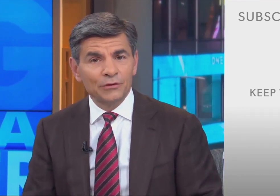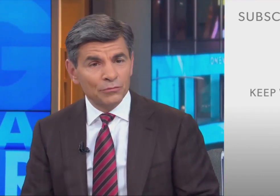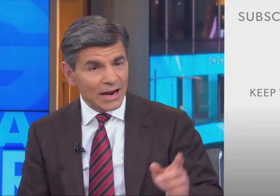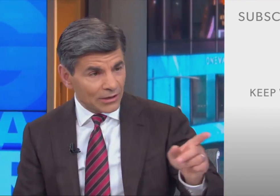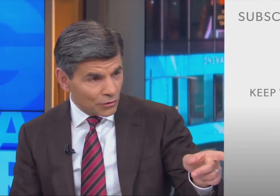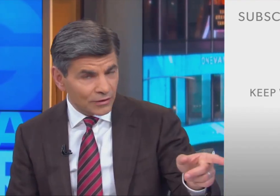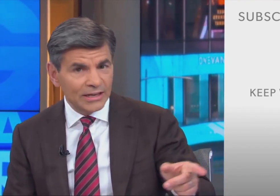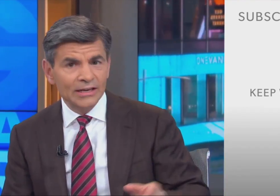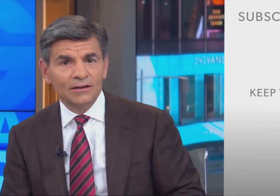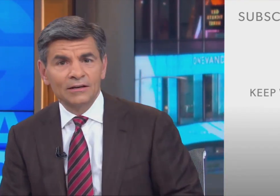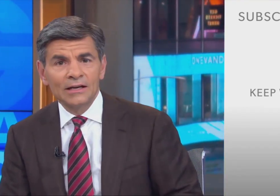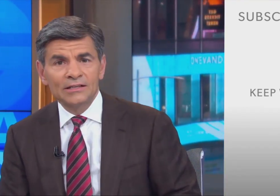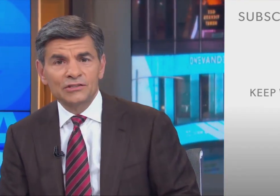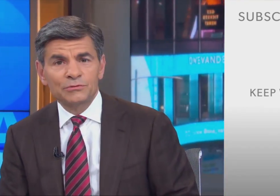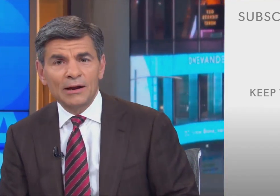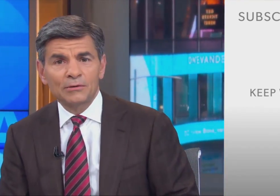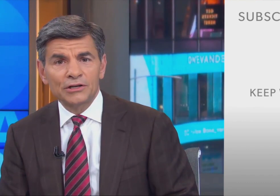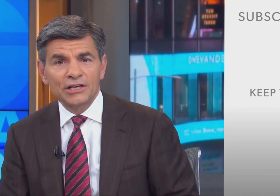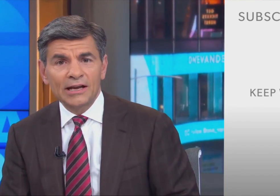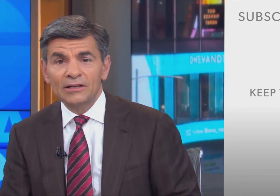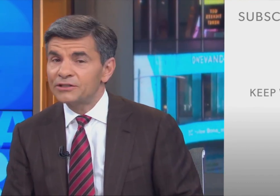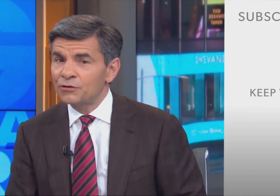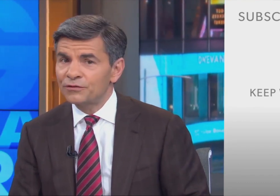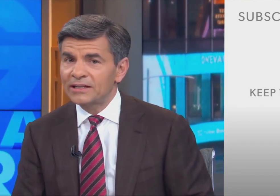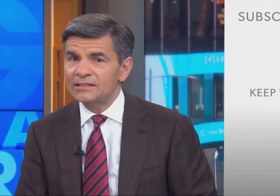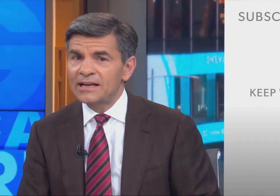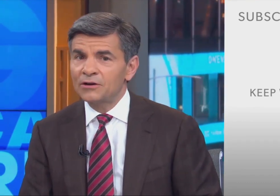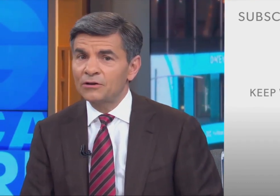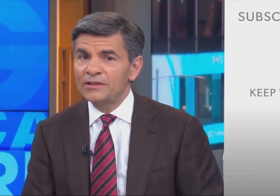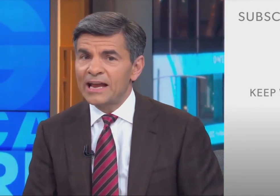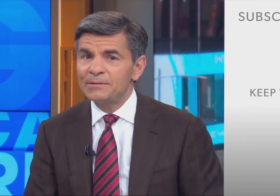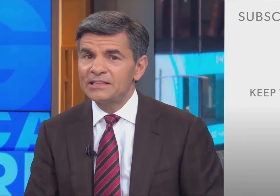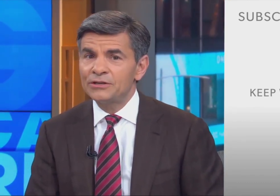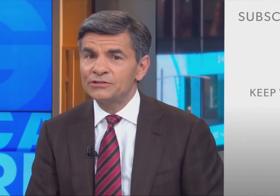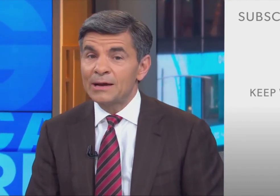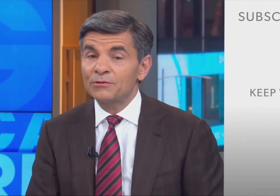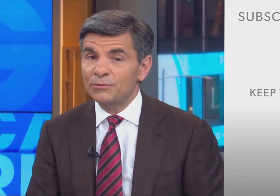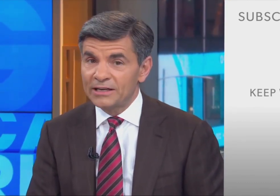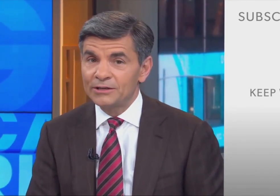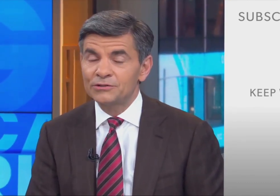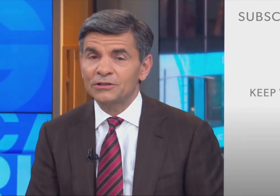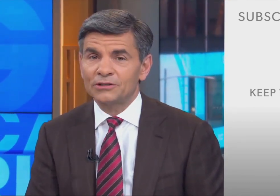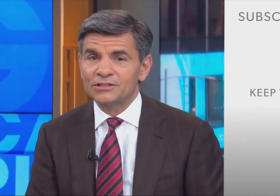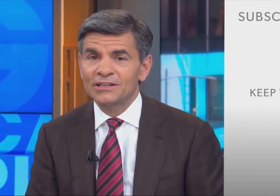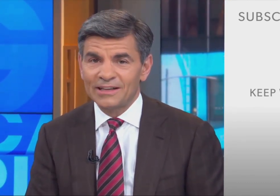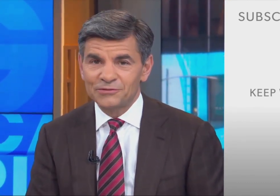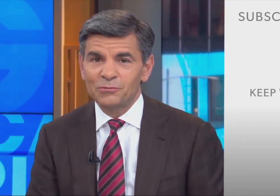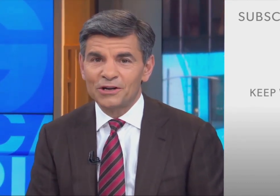the right over here to subscribe to our channel. And don't forget to download the ABC News app for breaking news alerts. Thanks for watching.